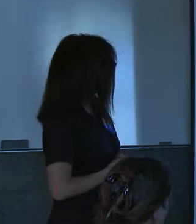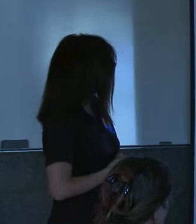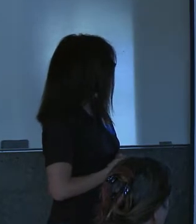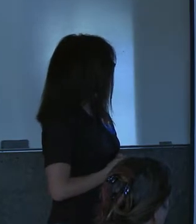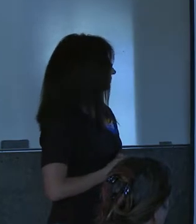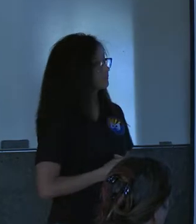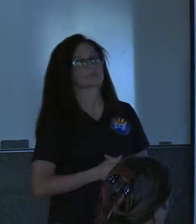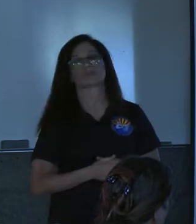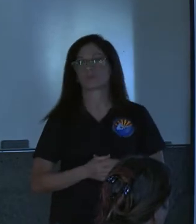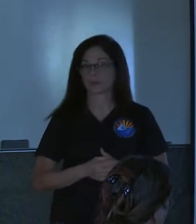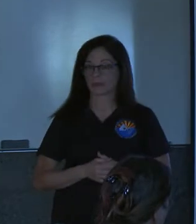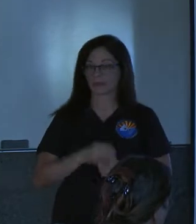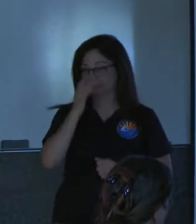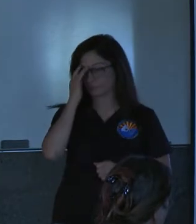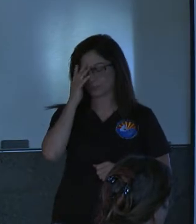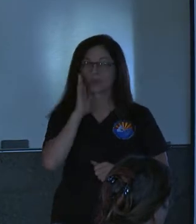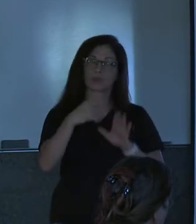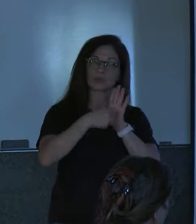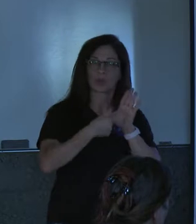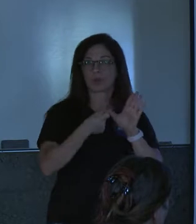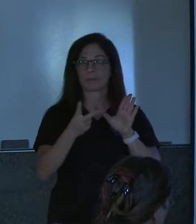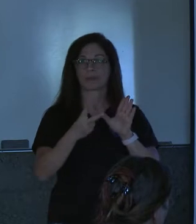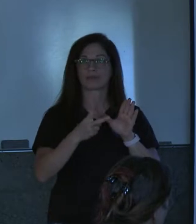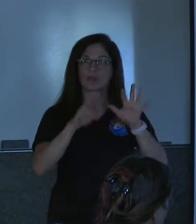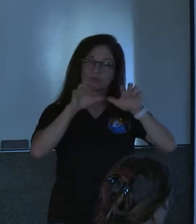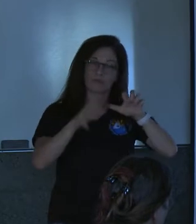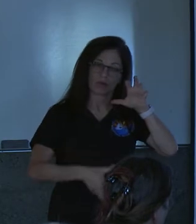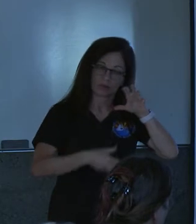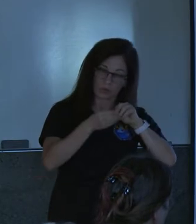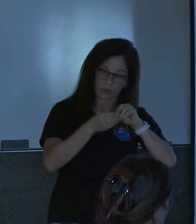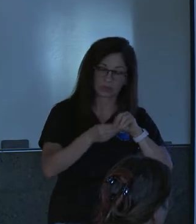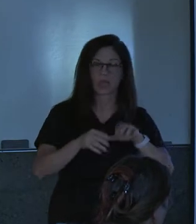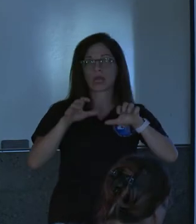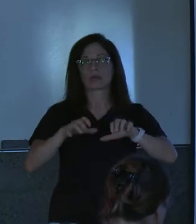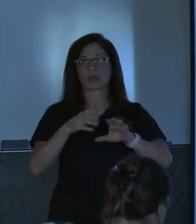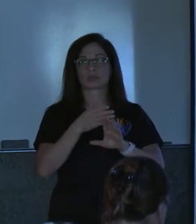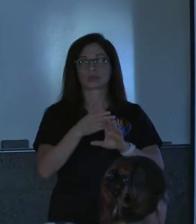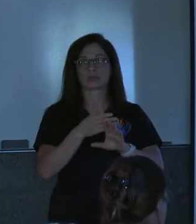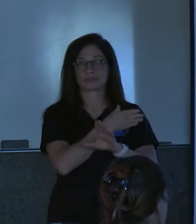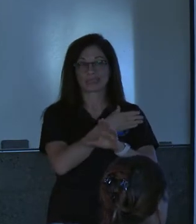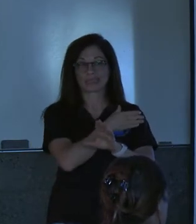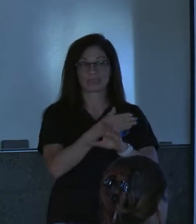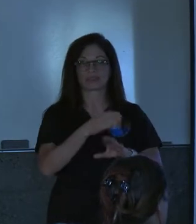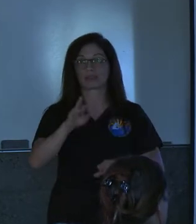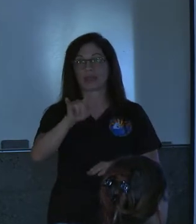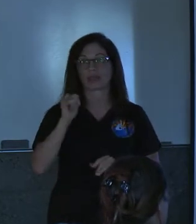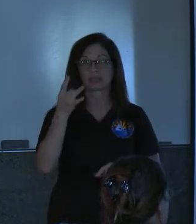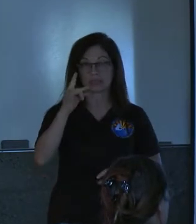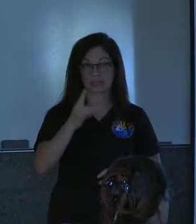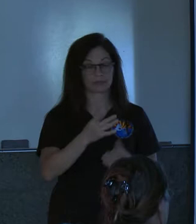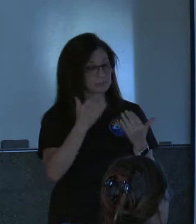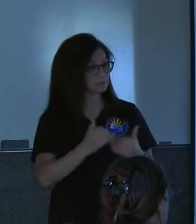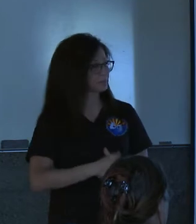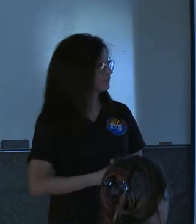is a couple of the rainfall totals of the um rainfall events preceding july 18th so next